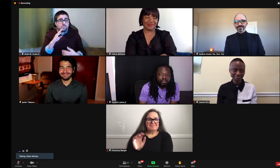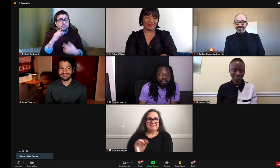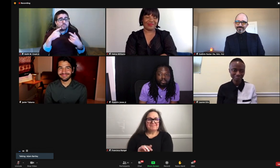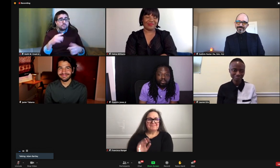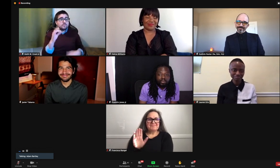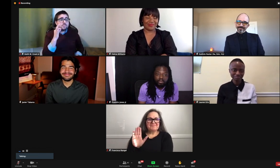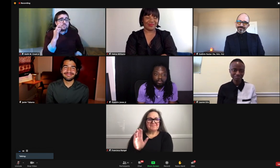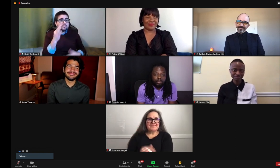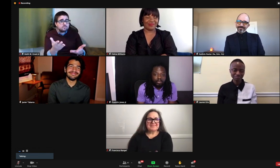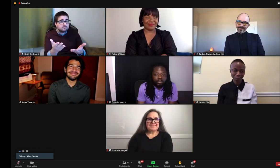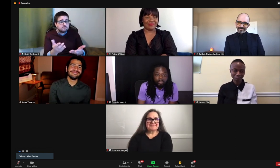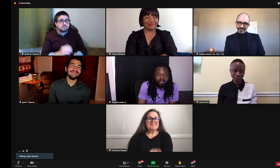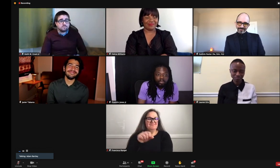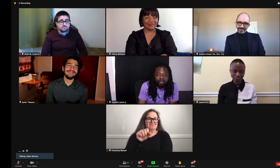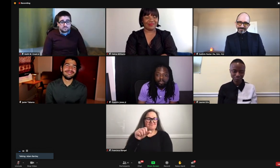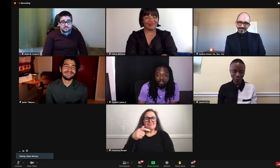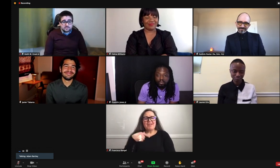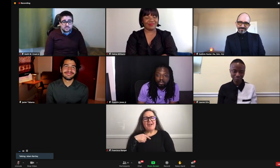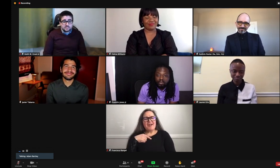Thank you. Thank you. Francisco?